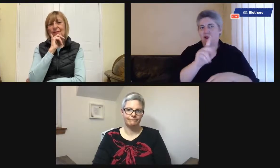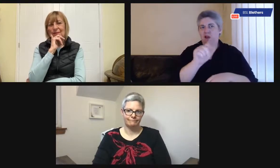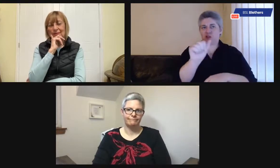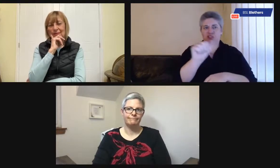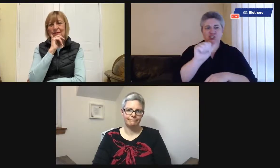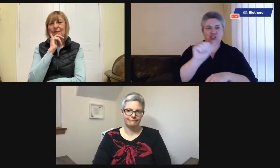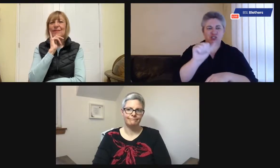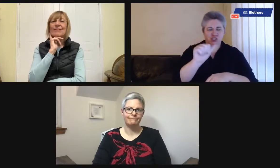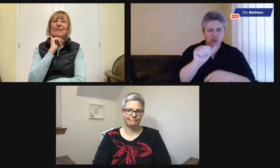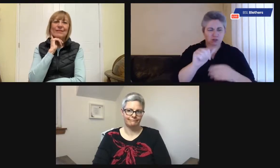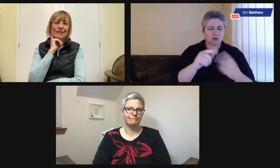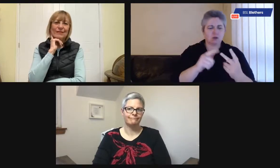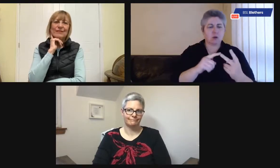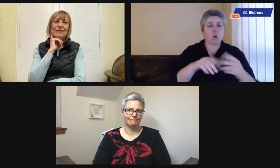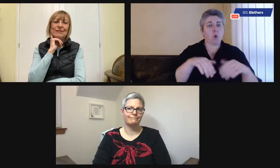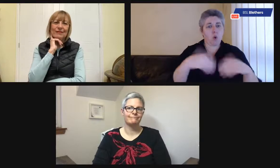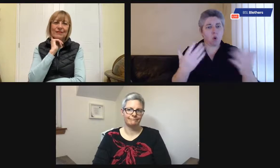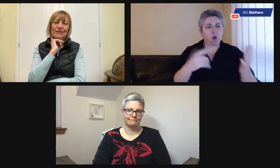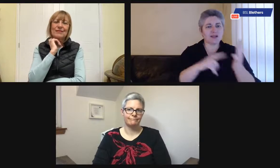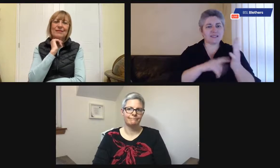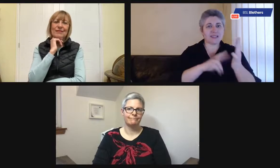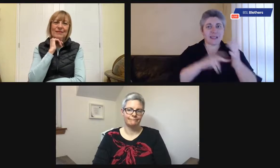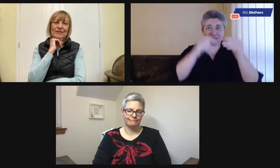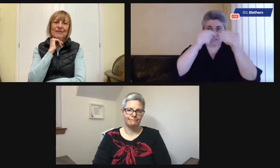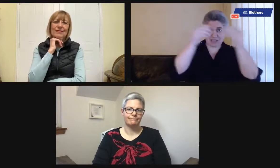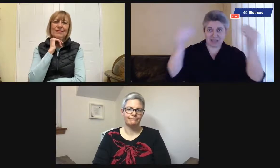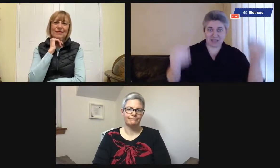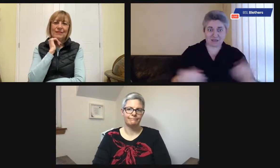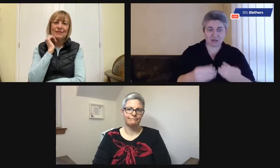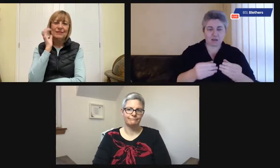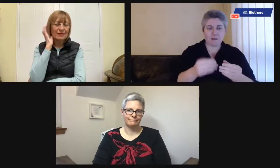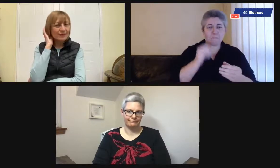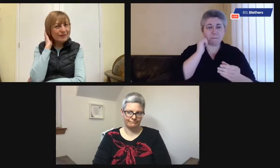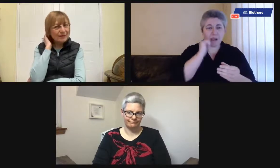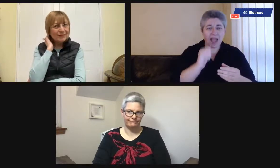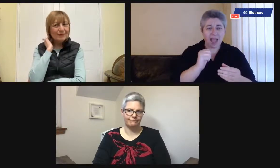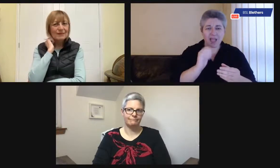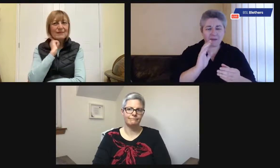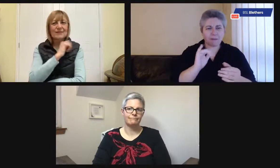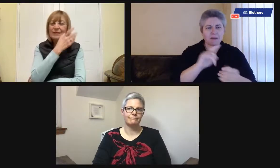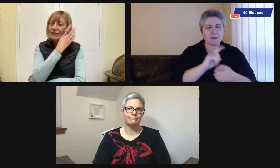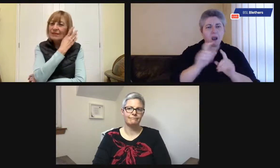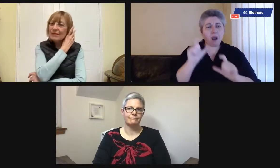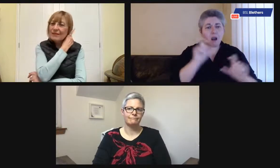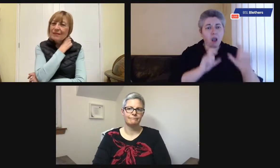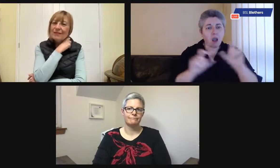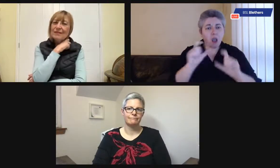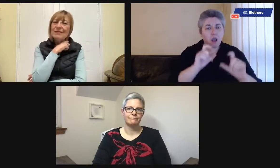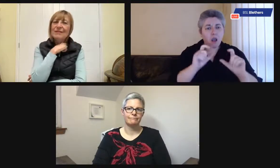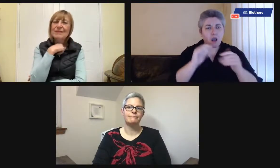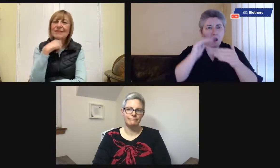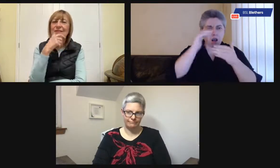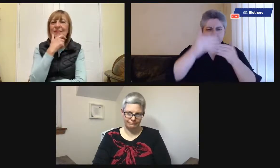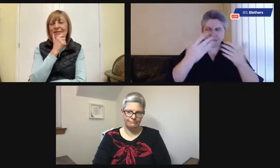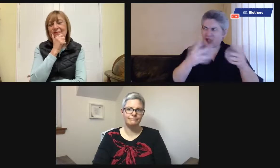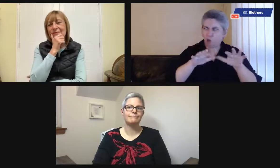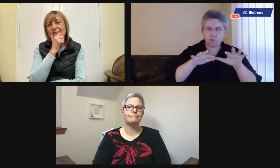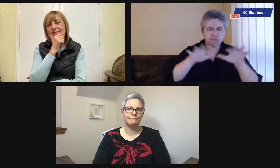having automatic subtitling or television with black frames or